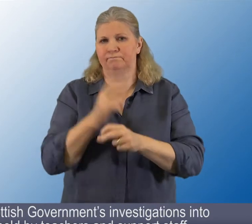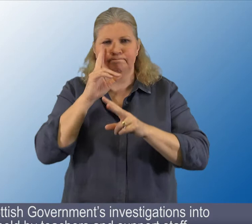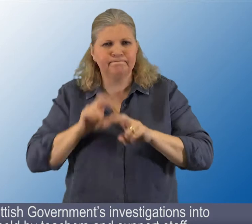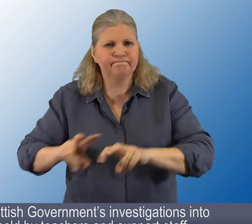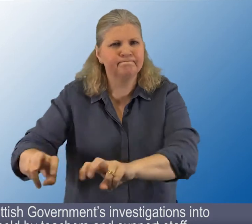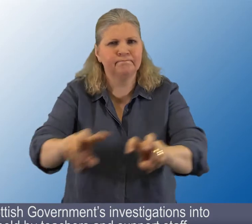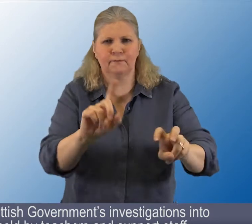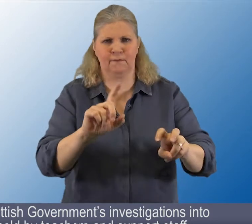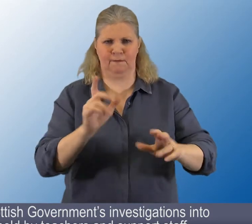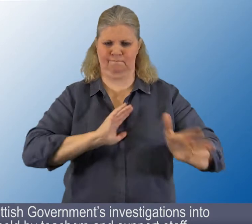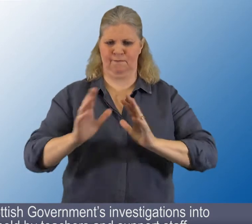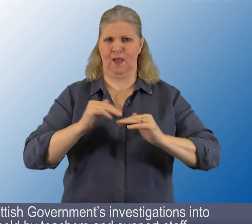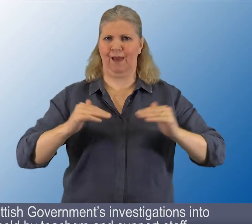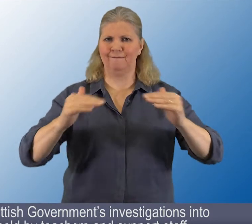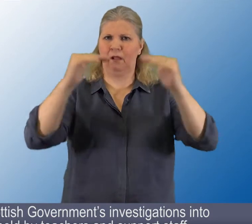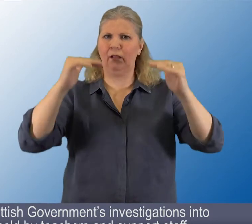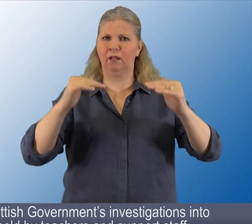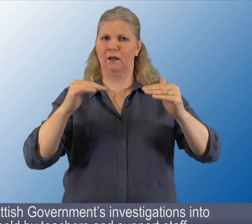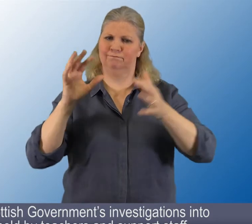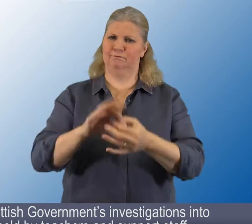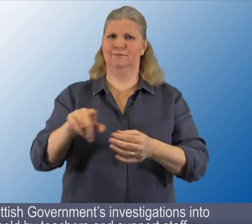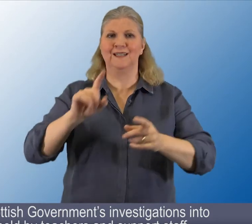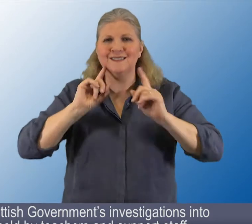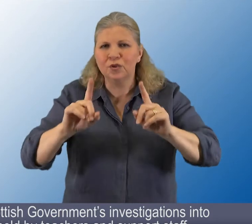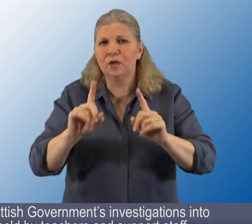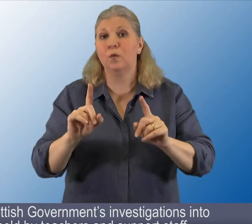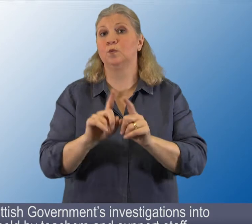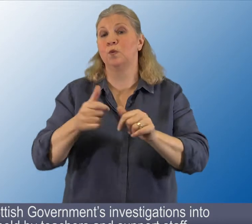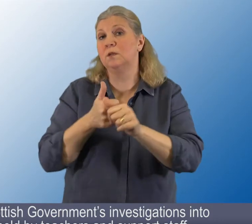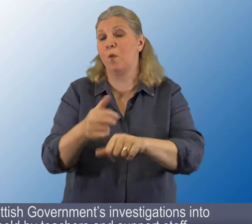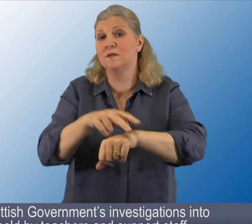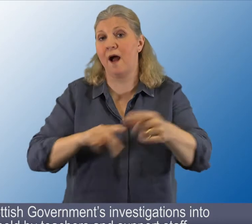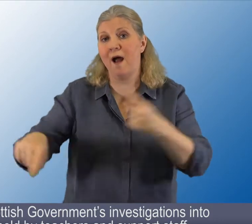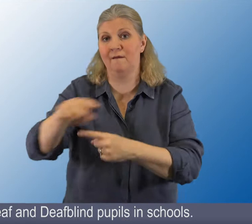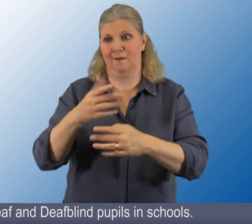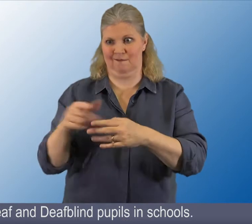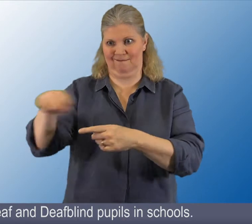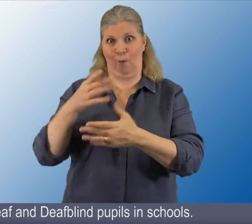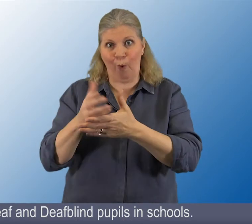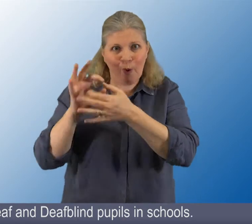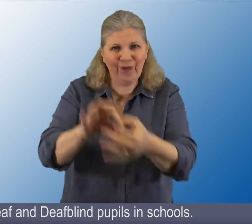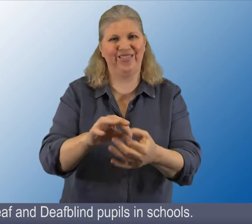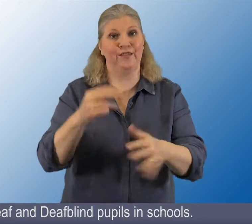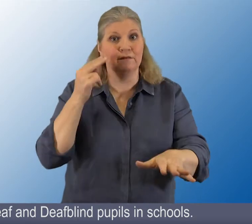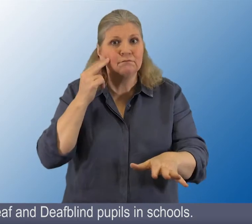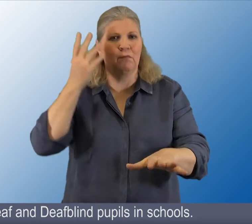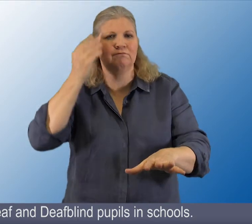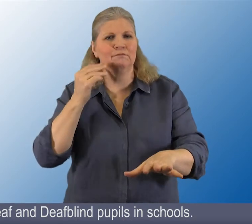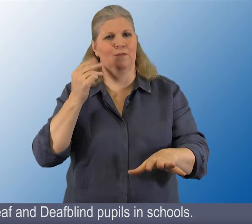10. Contribute to Scottish Government's investigations into the level of BSL held by teachers and support staff working with deaf and